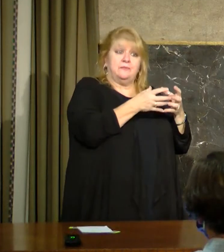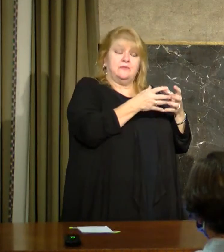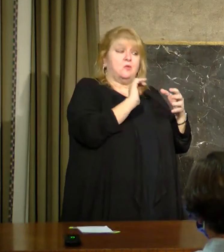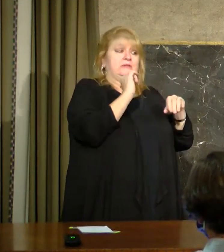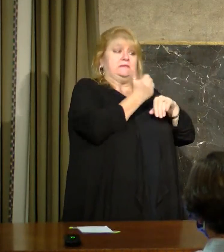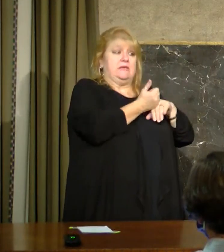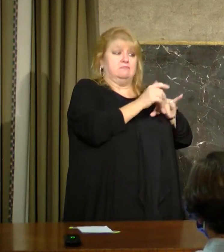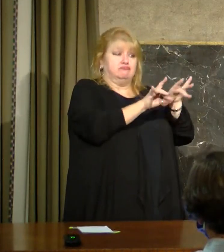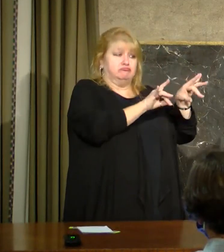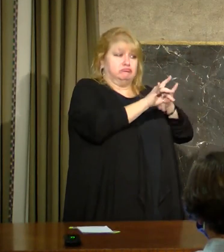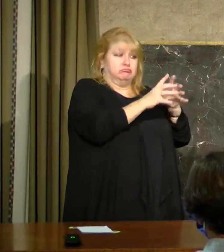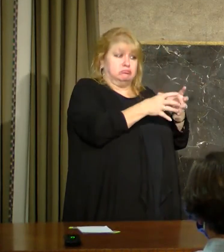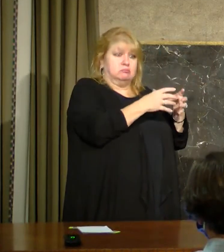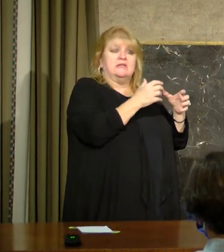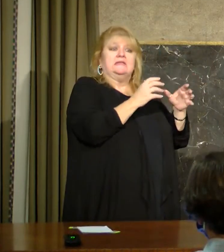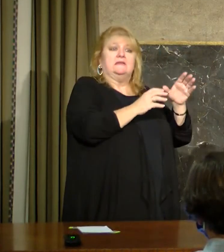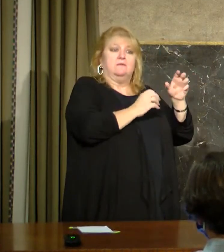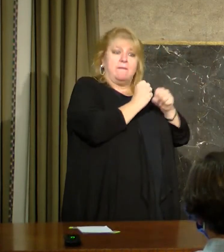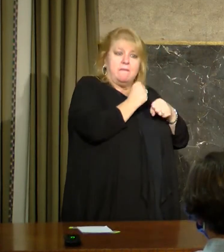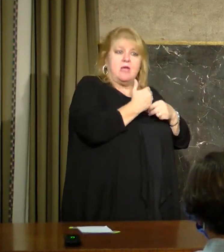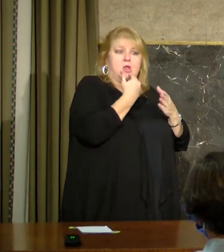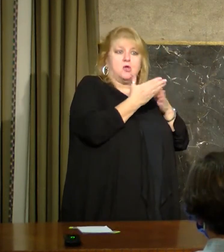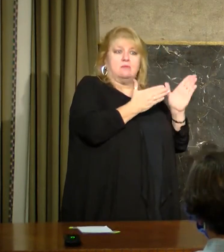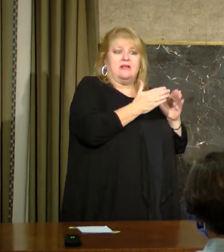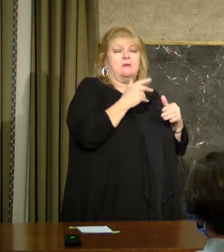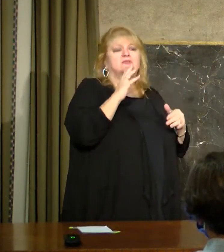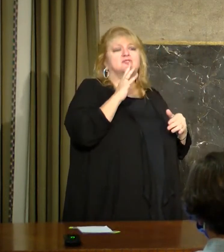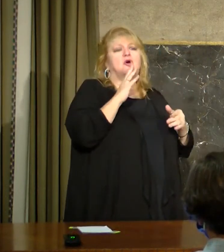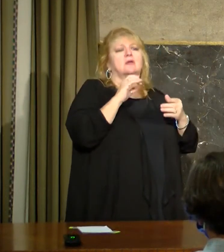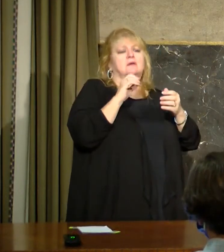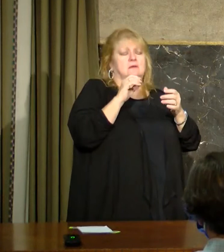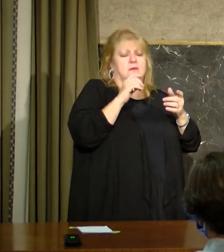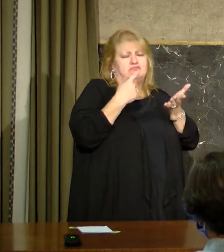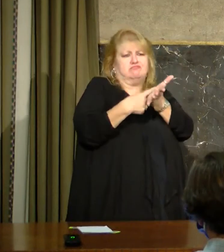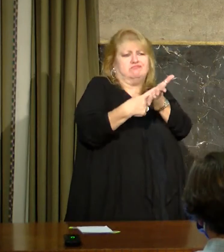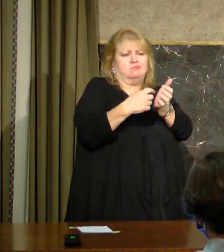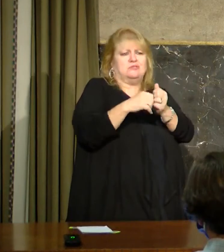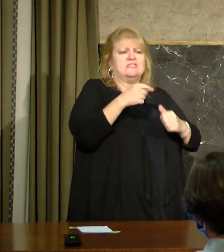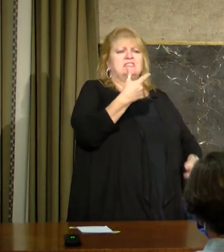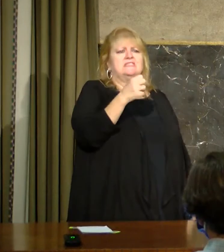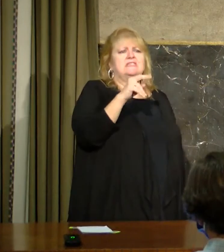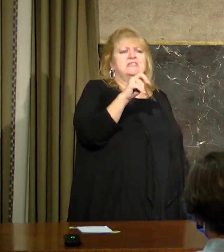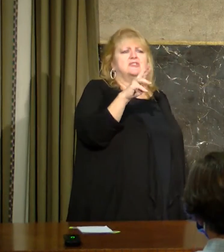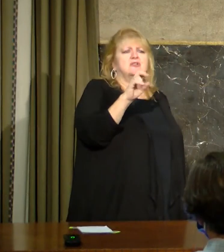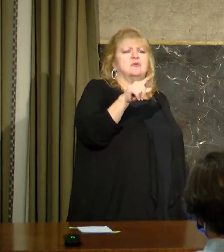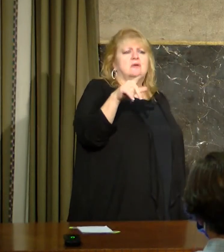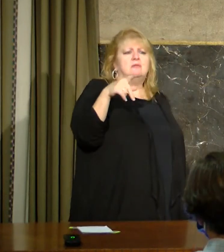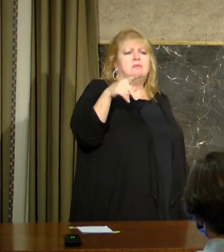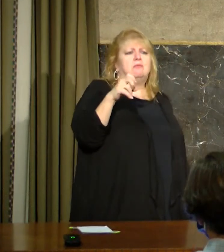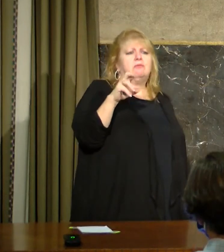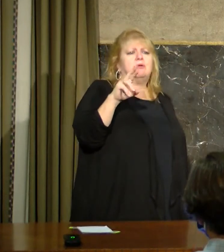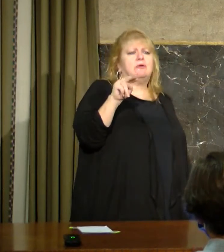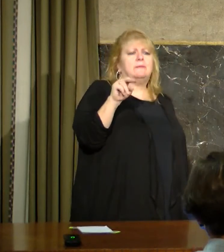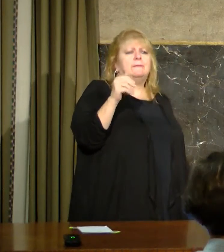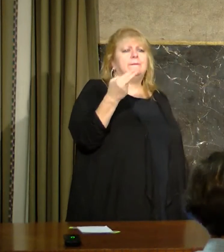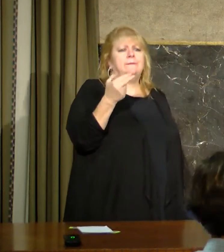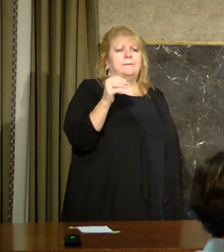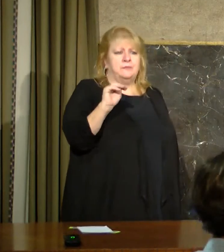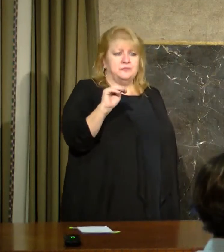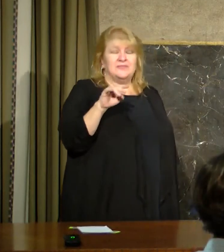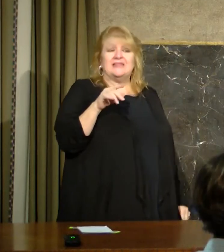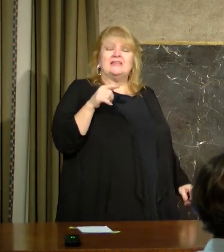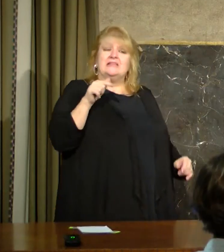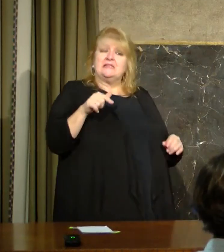a good plan. And I was talking to General Perna, and this analogy may be lost on you all, but, you know,